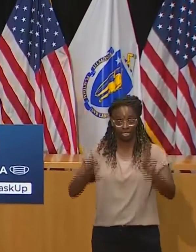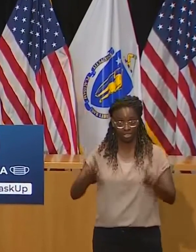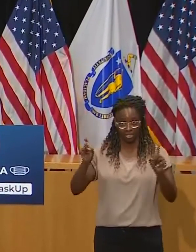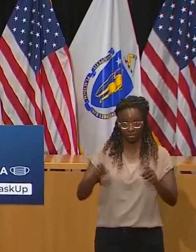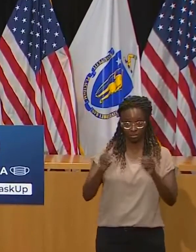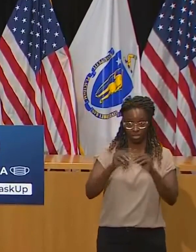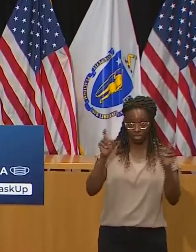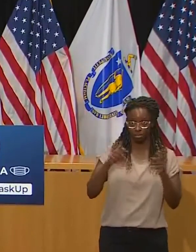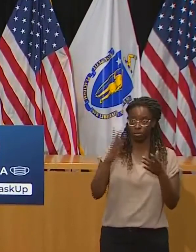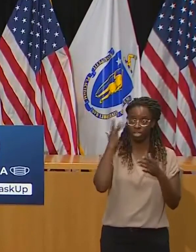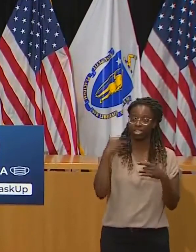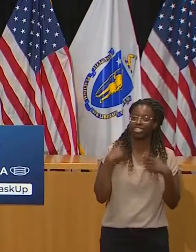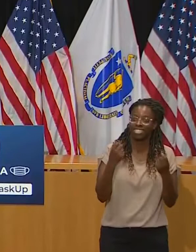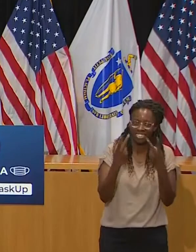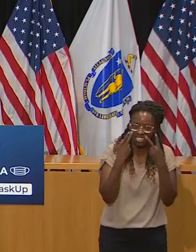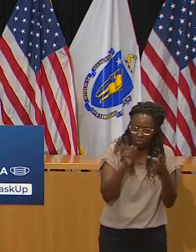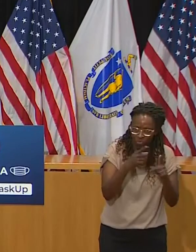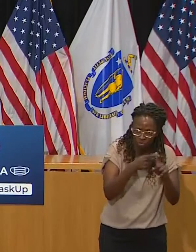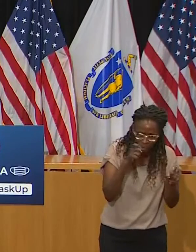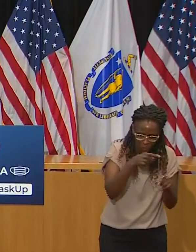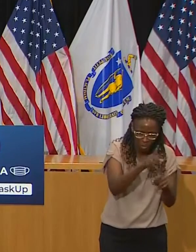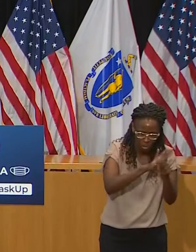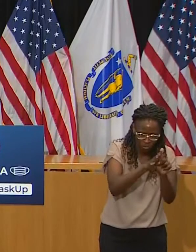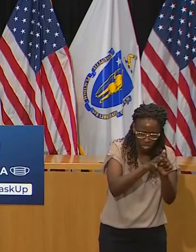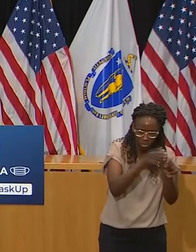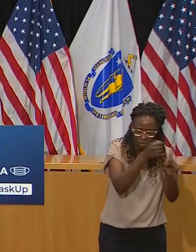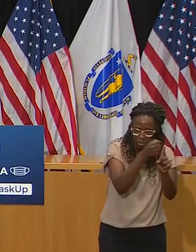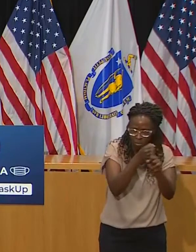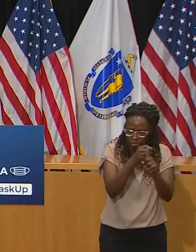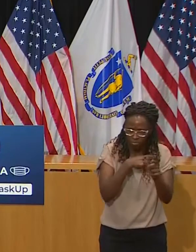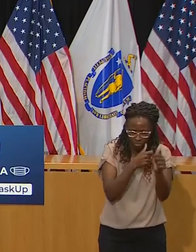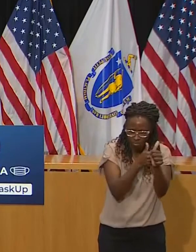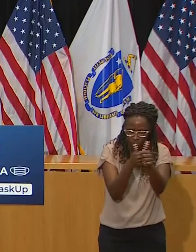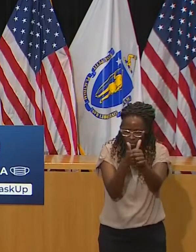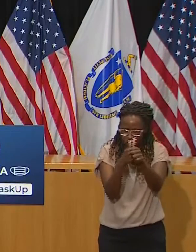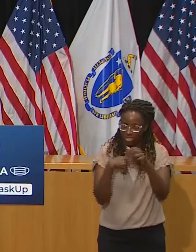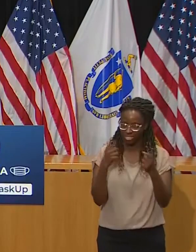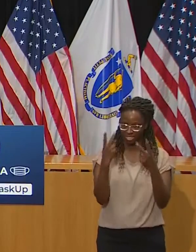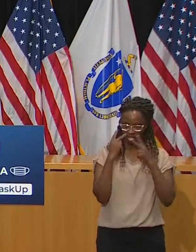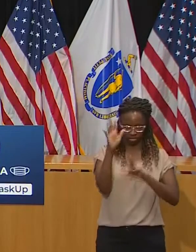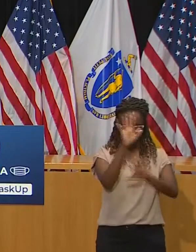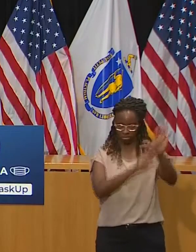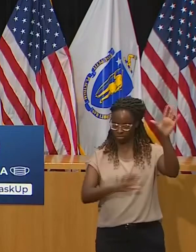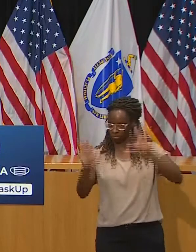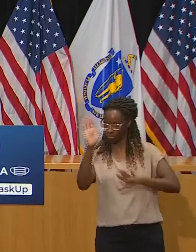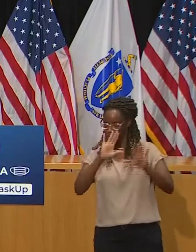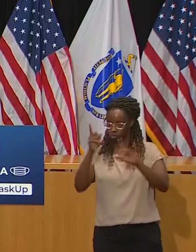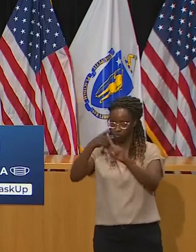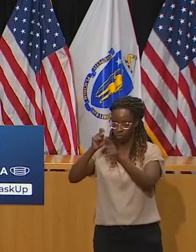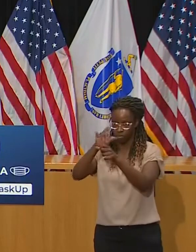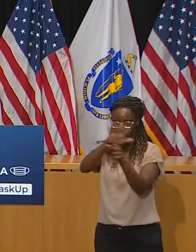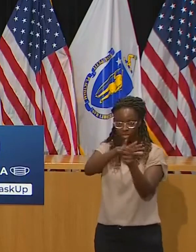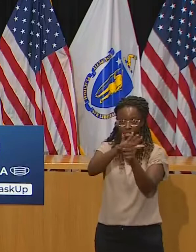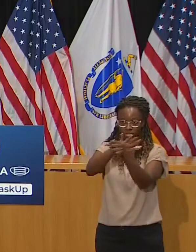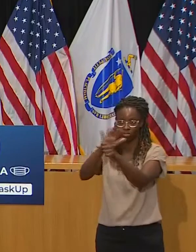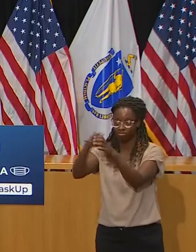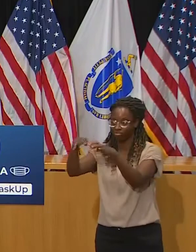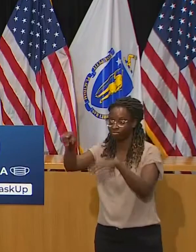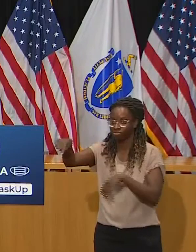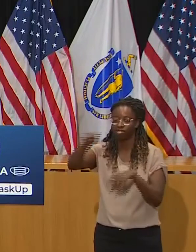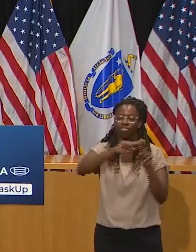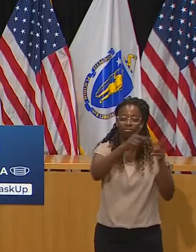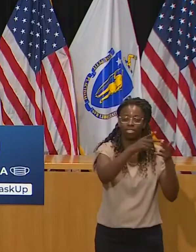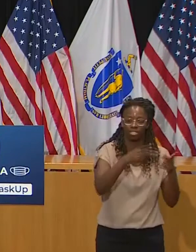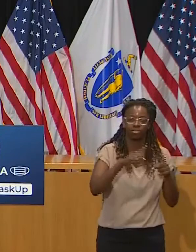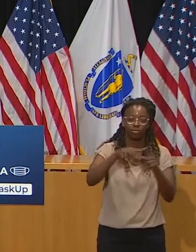get tested and then track it back to the same places or institutions that some of these other people came from. The